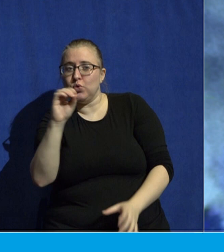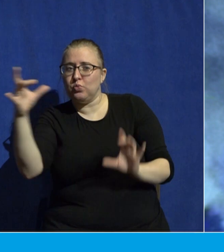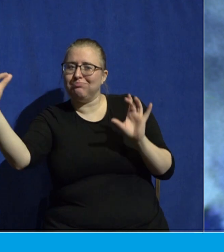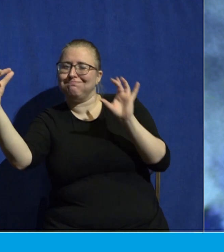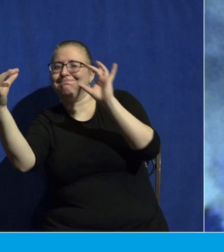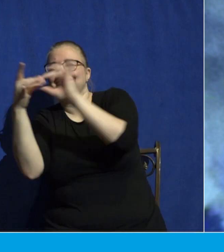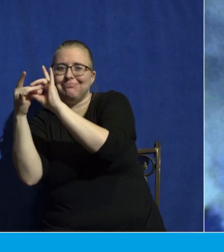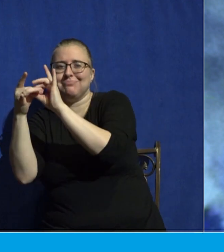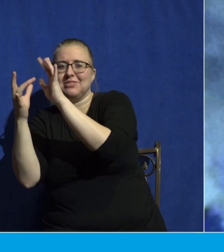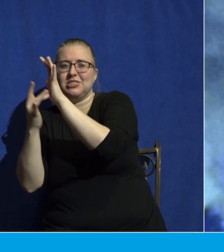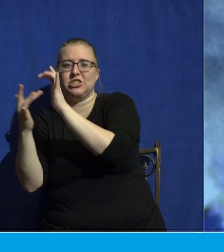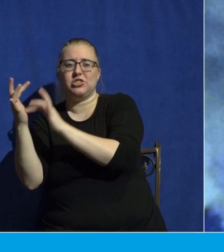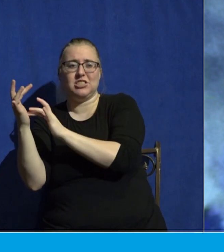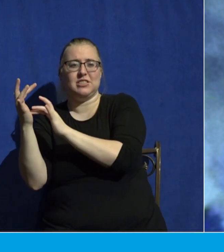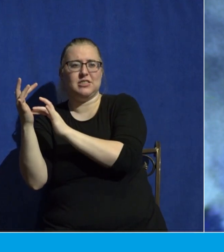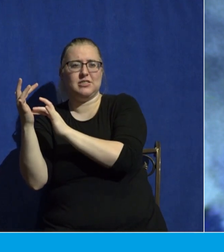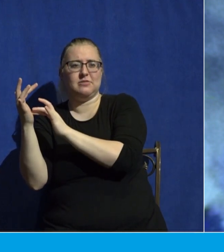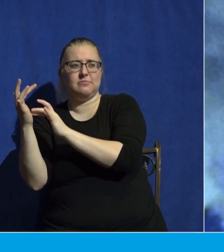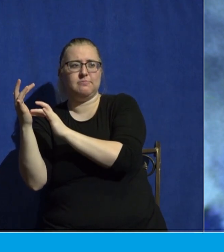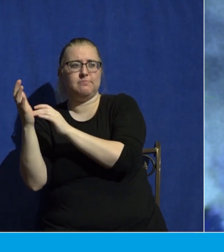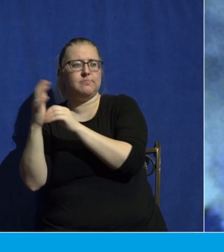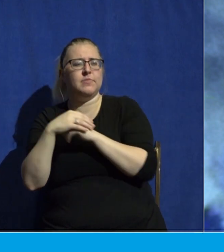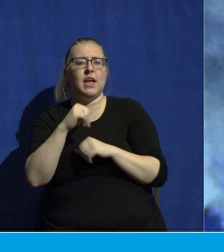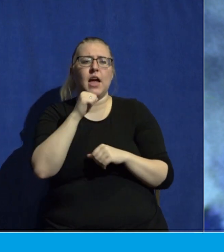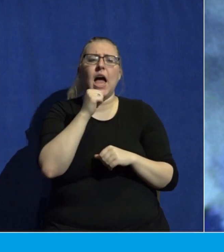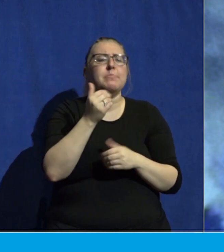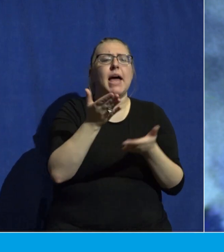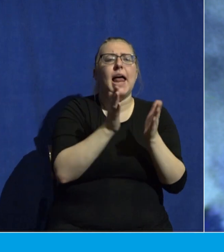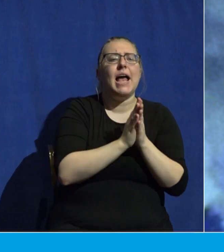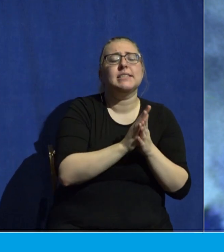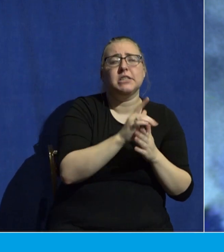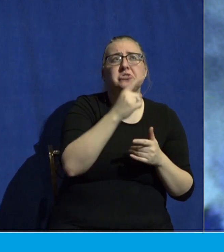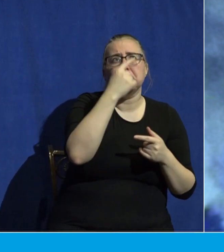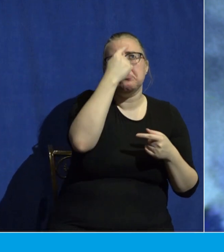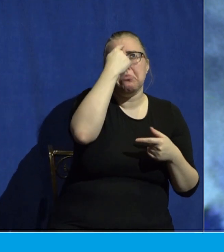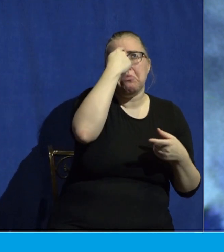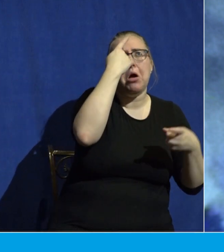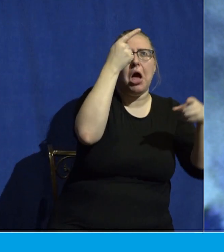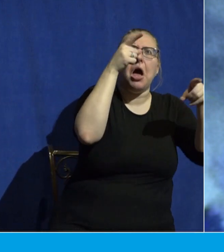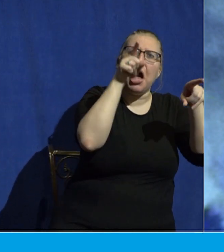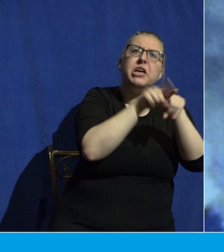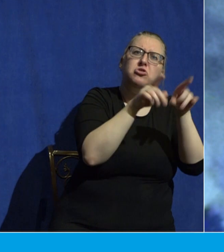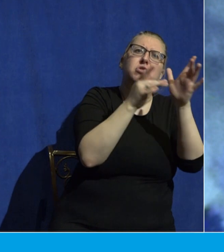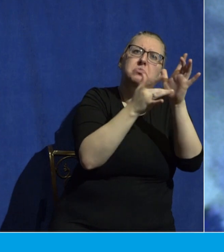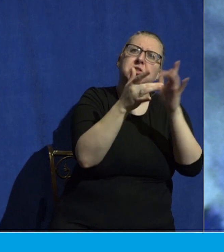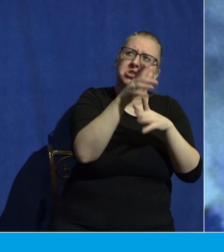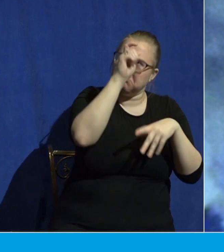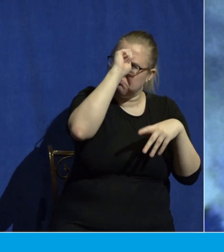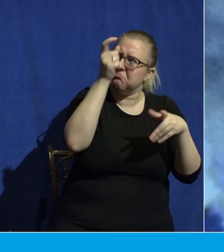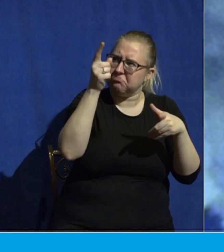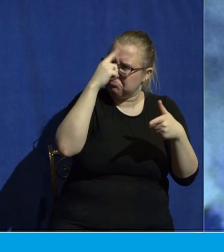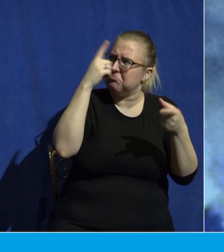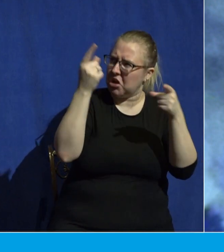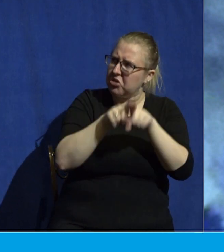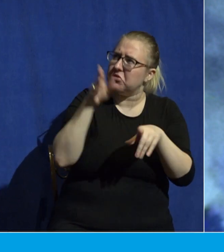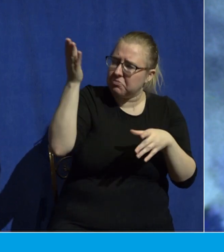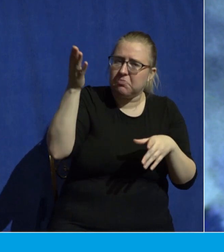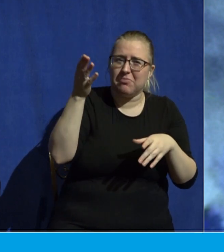not asking today if you have intellectually agreed, if you've given the tip of the hat or if you understand some